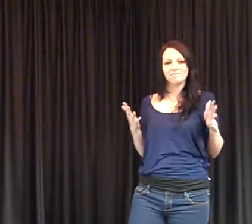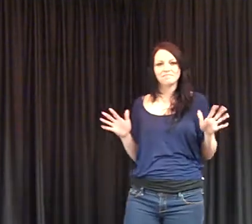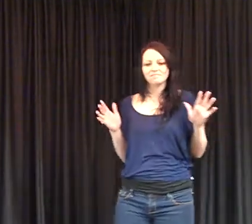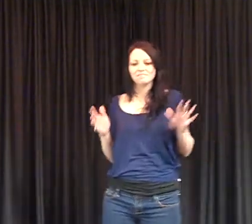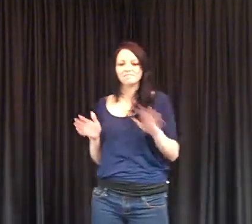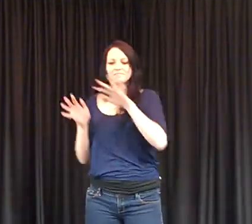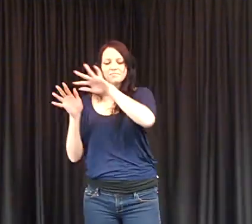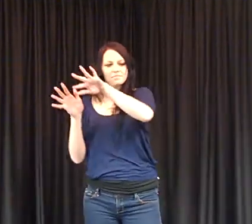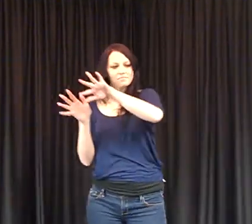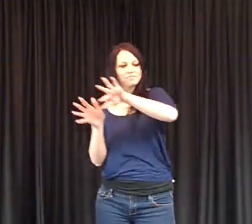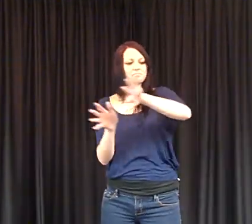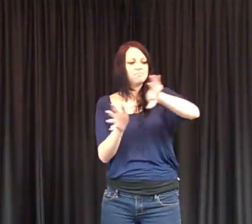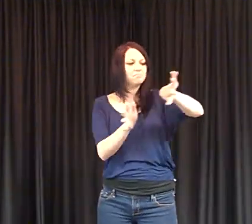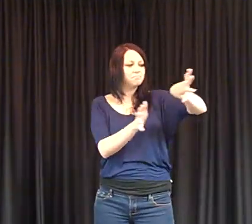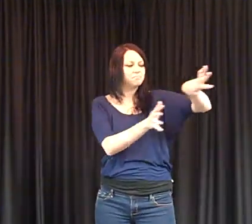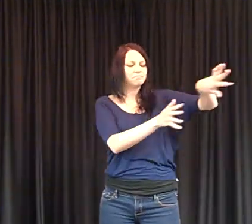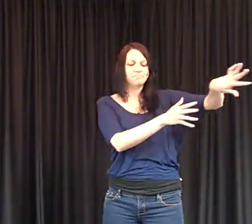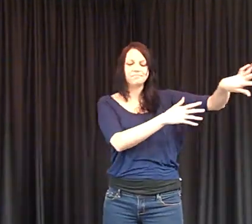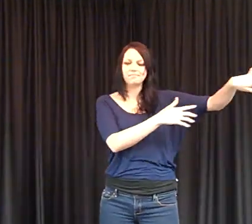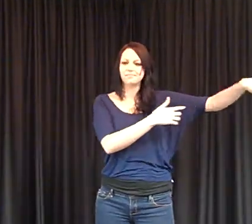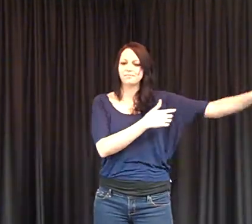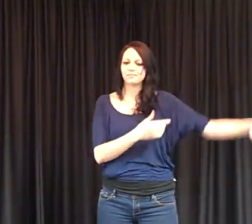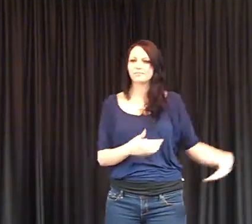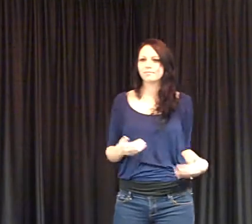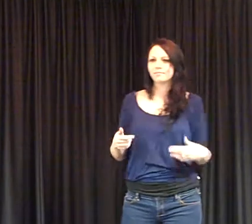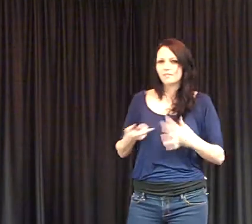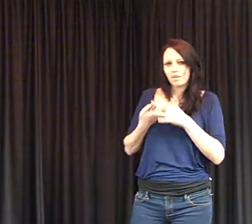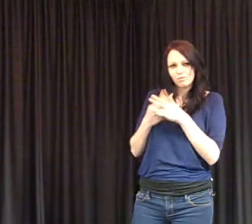I told you don't go around, I got my own health to raise.